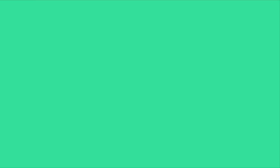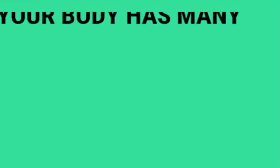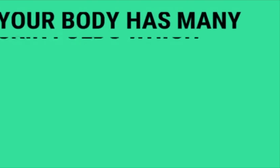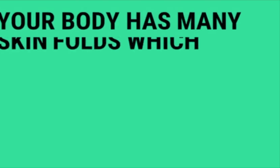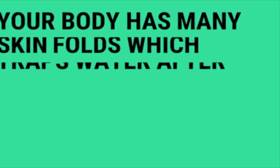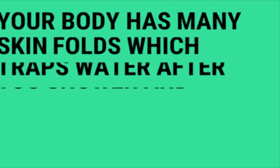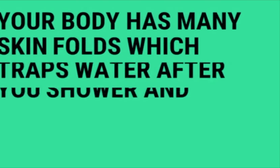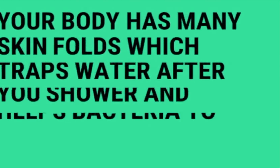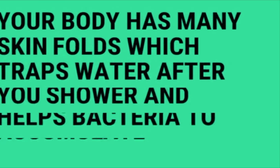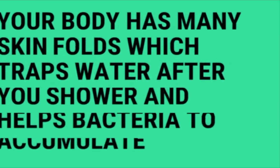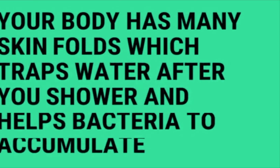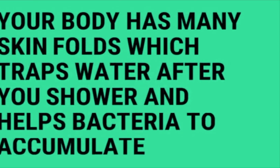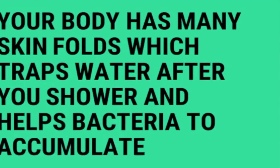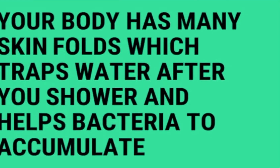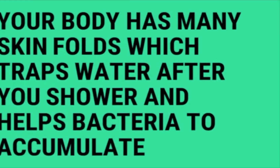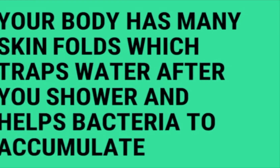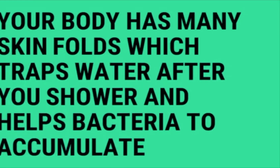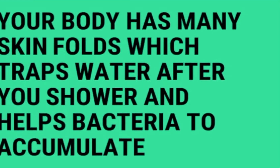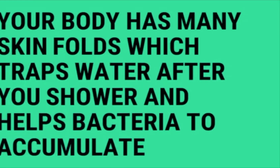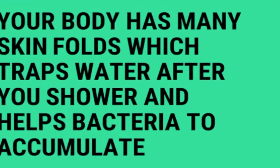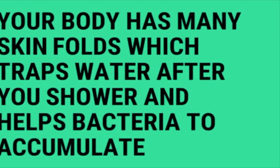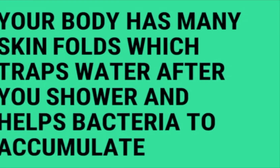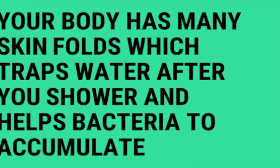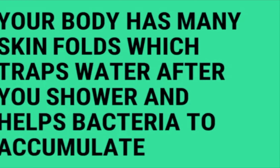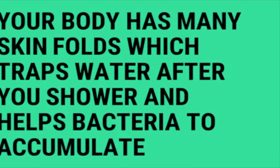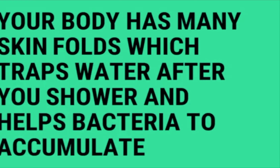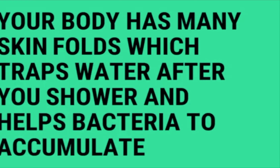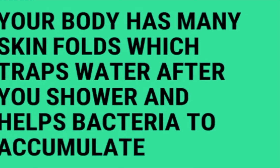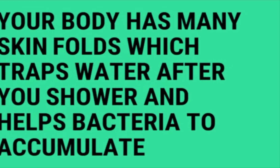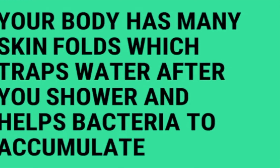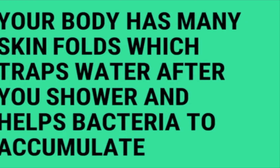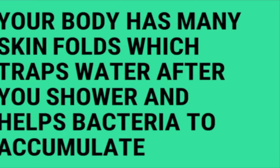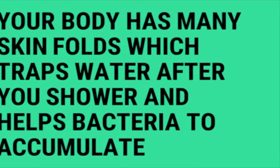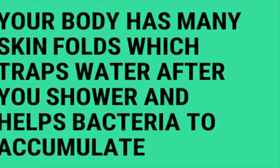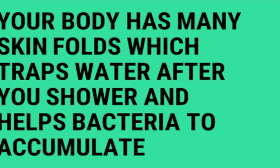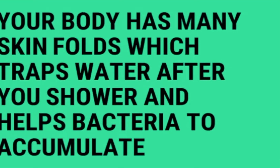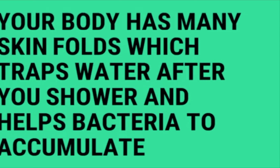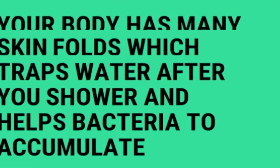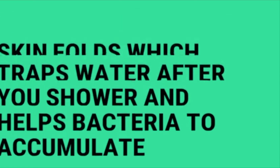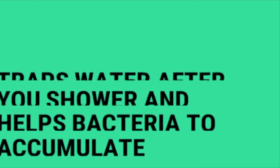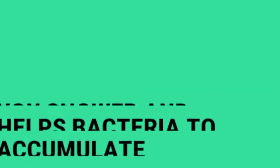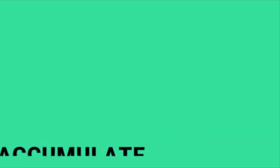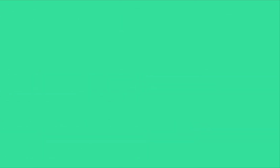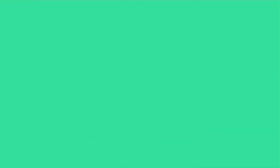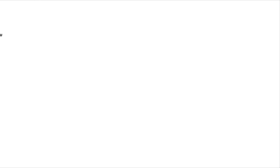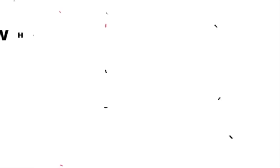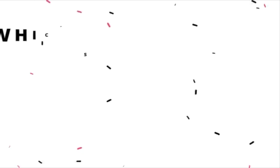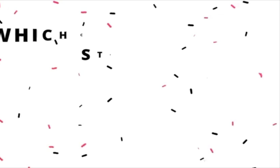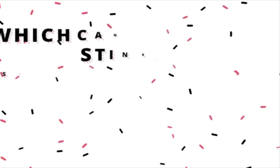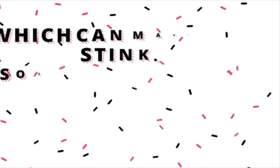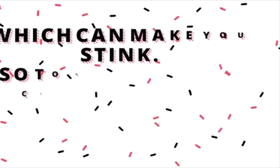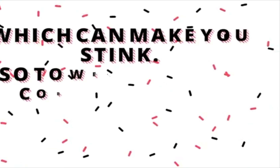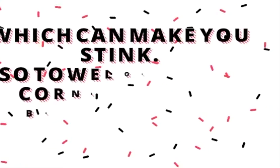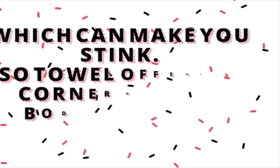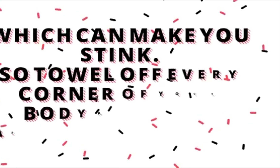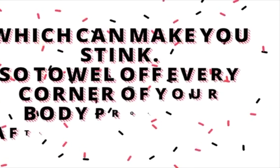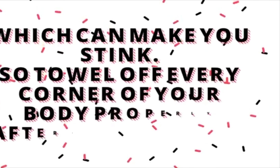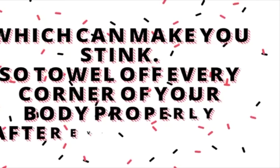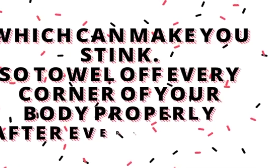Your body has many skin folds which traps water after you shower and helps bacteria to accumulate which can make your body stink.